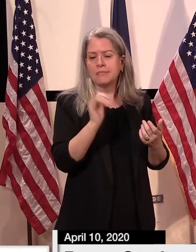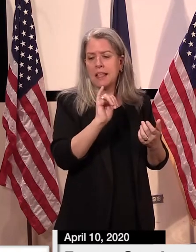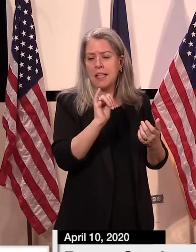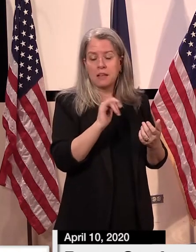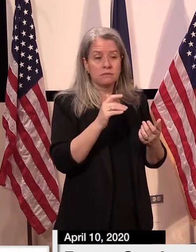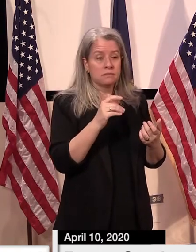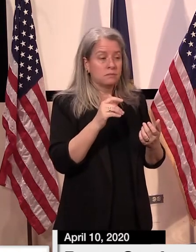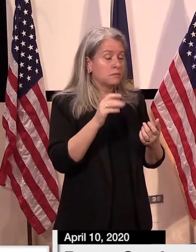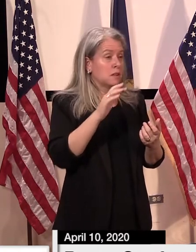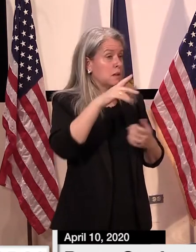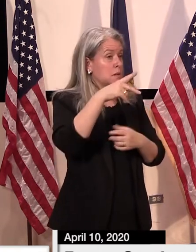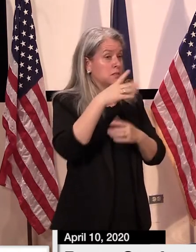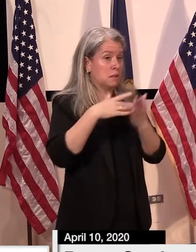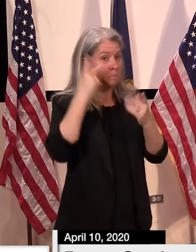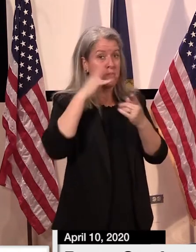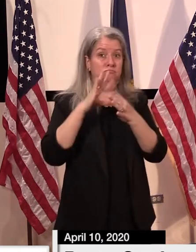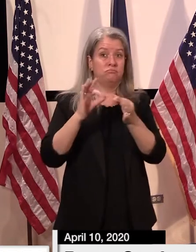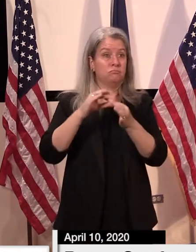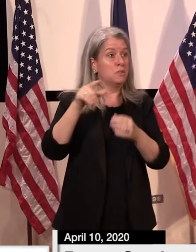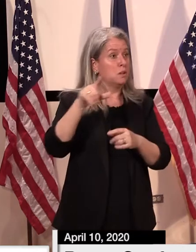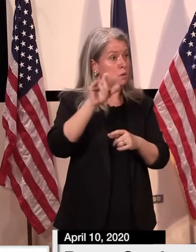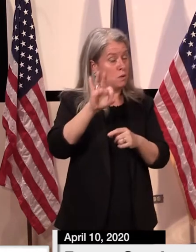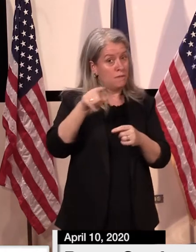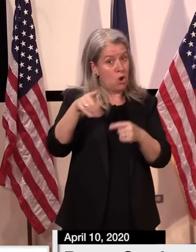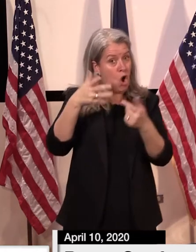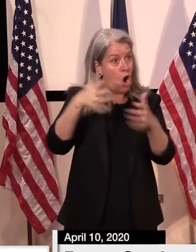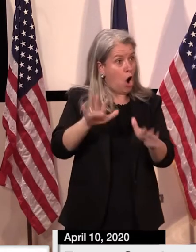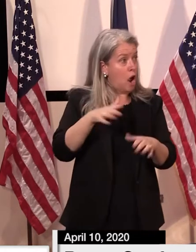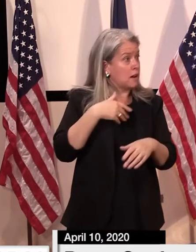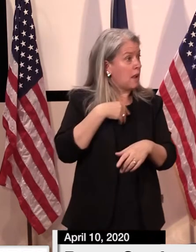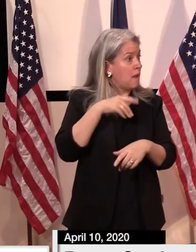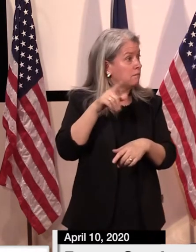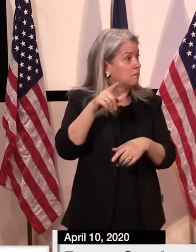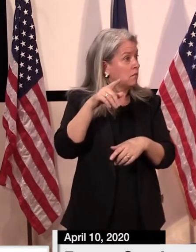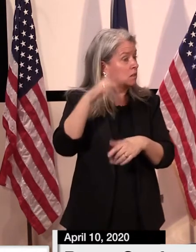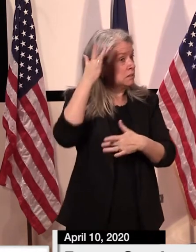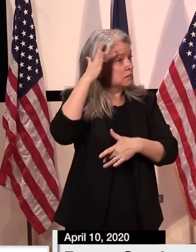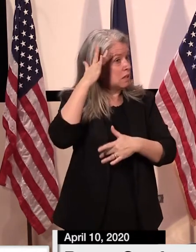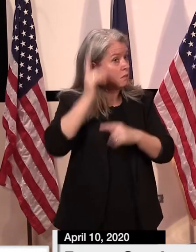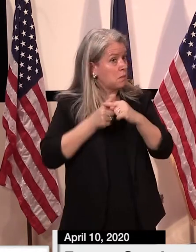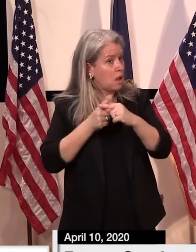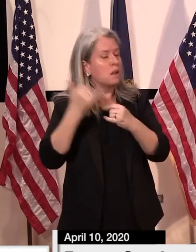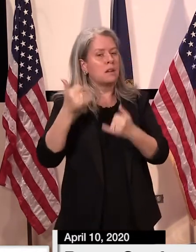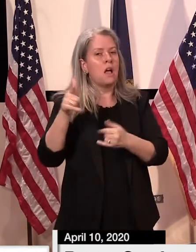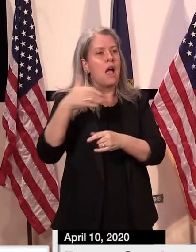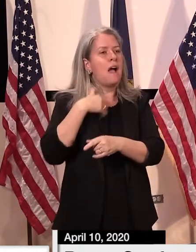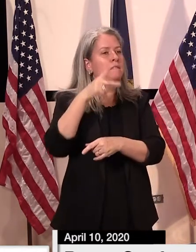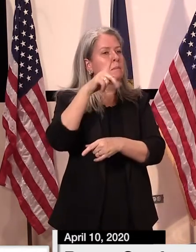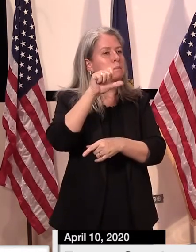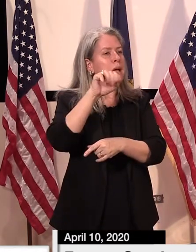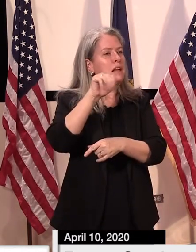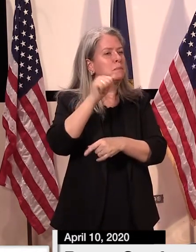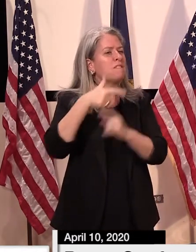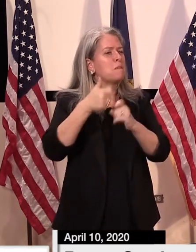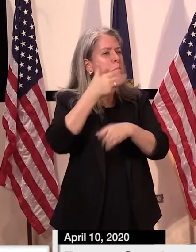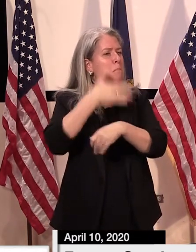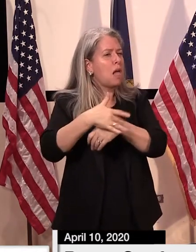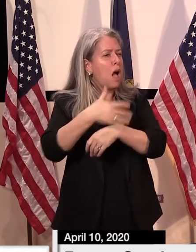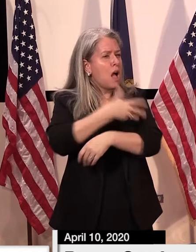about will plasma of people who have been infected and have antibodies be helpful to those who get